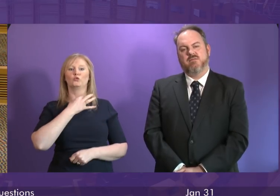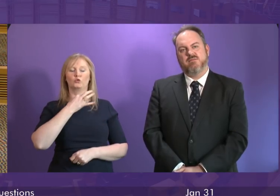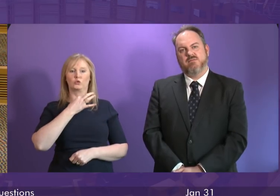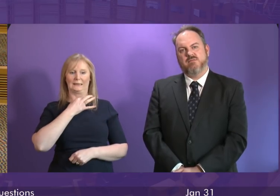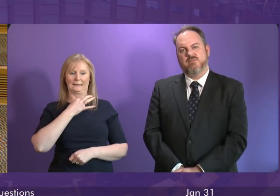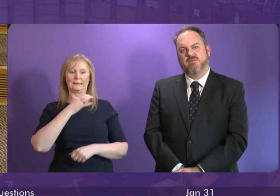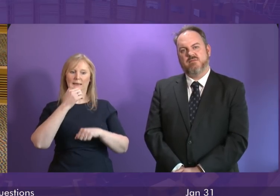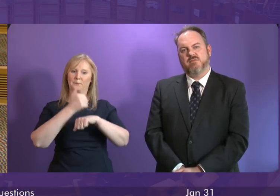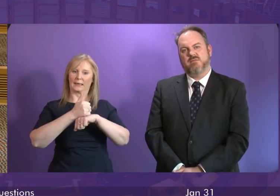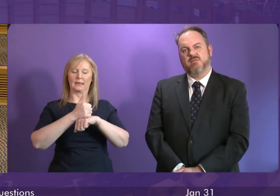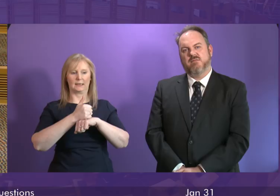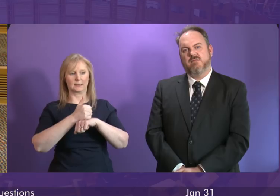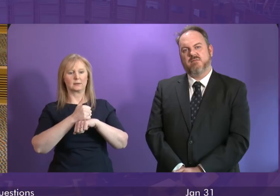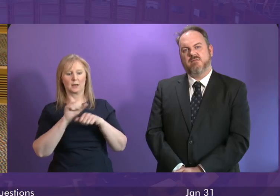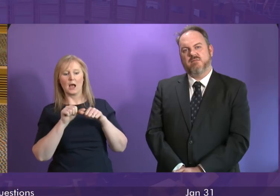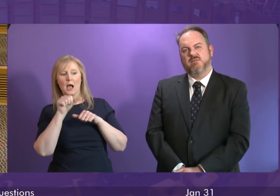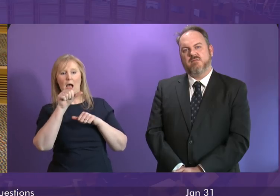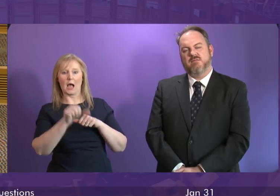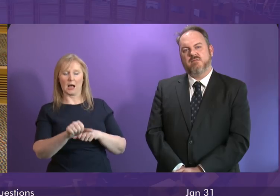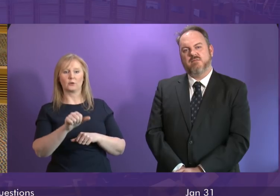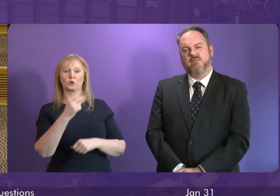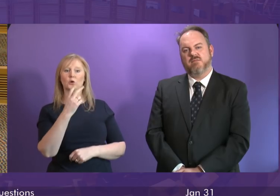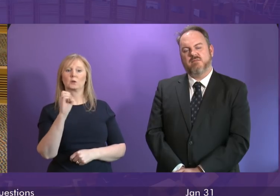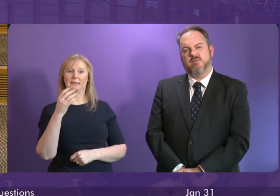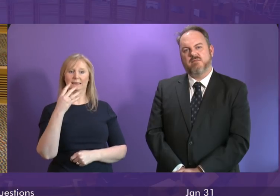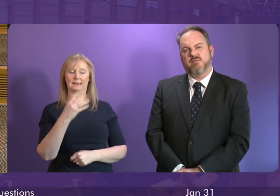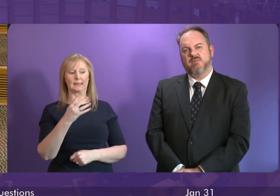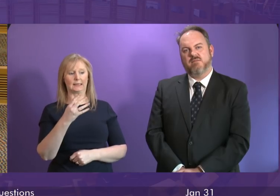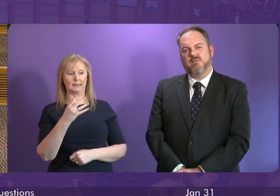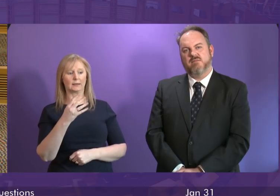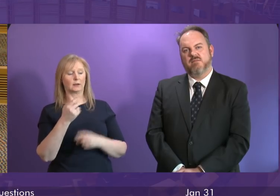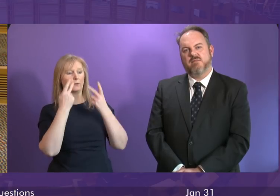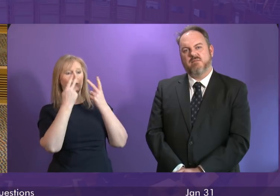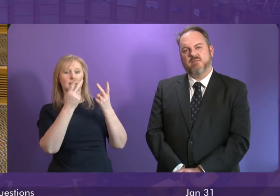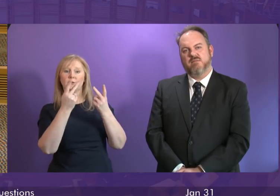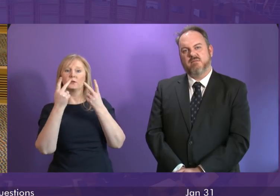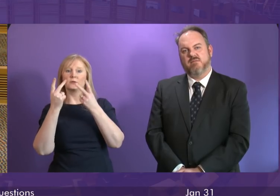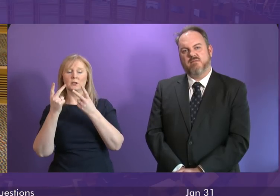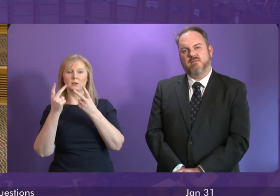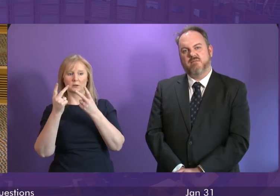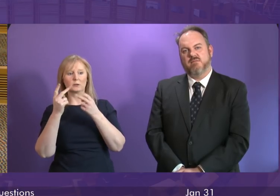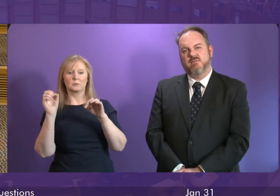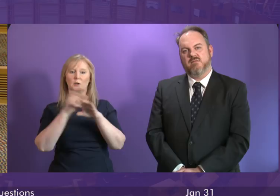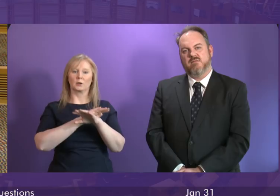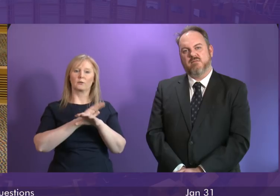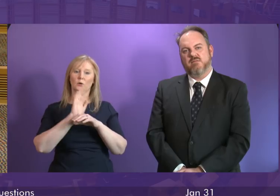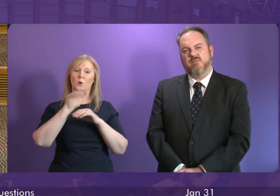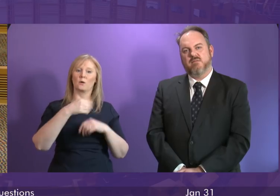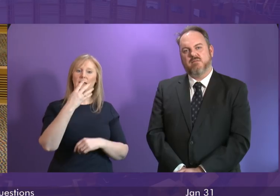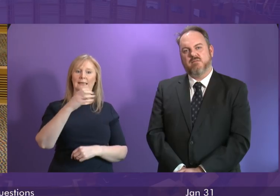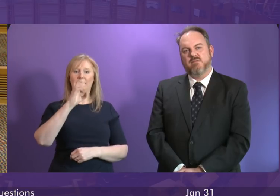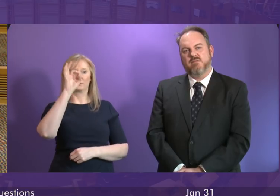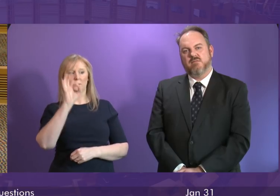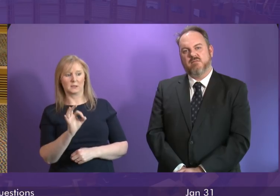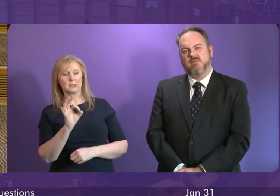on HEI inspections, since 2009, facilities visits have covered more than 90% of the acute and community hospital